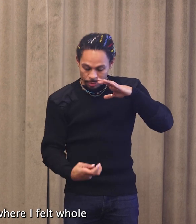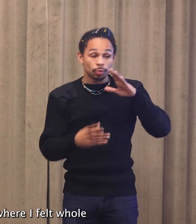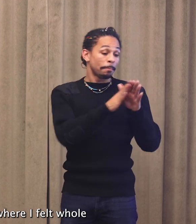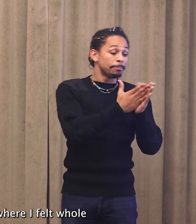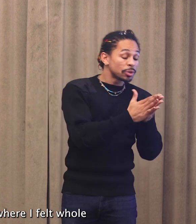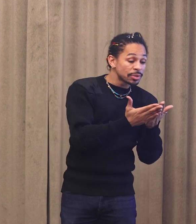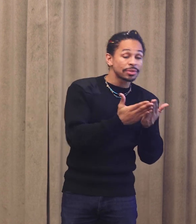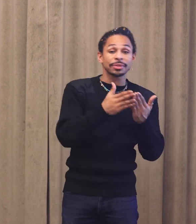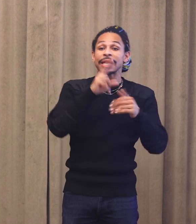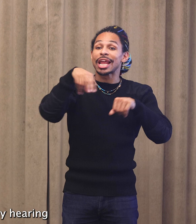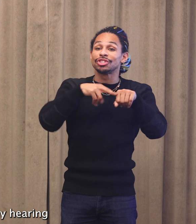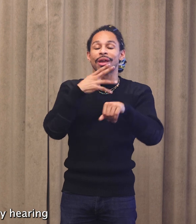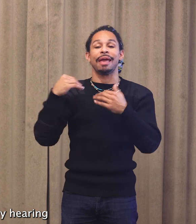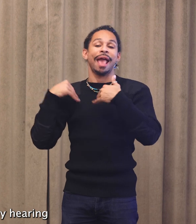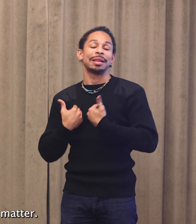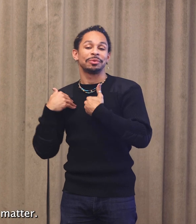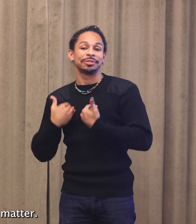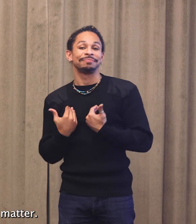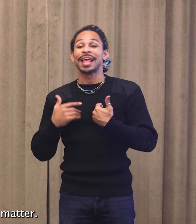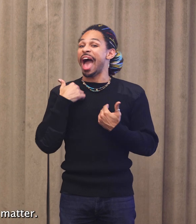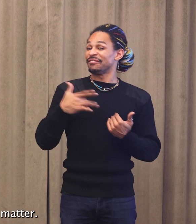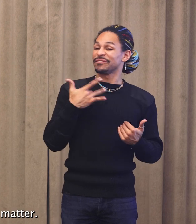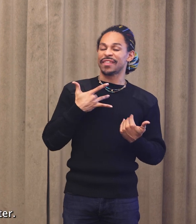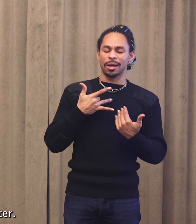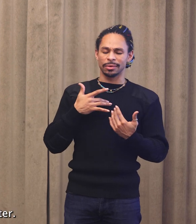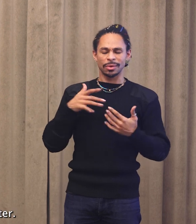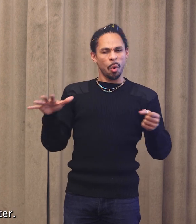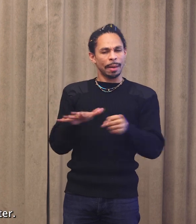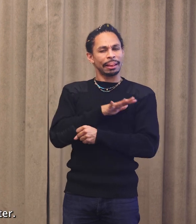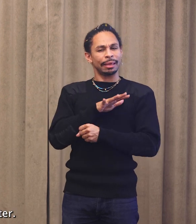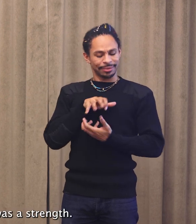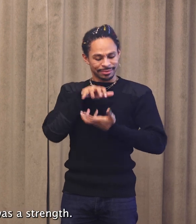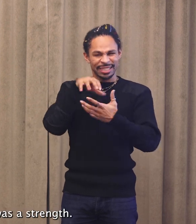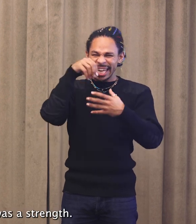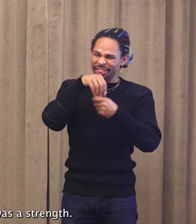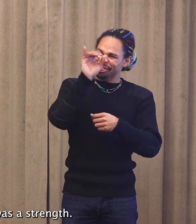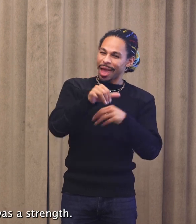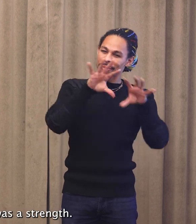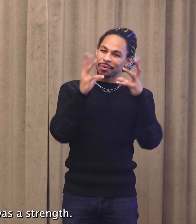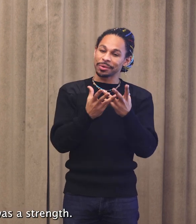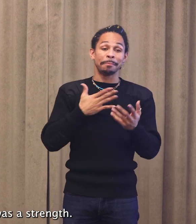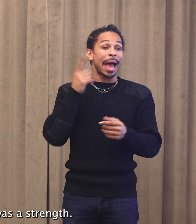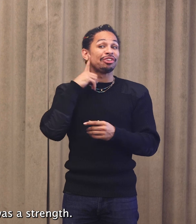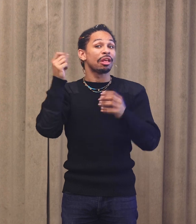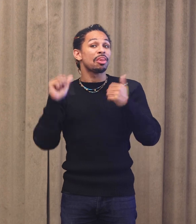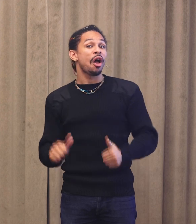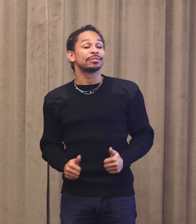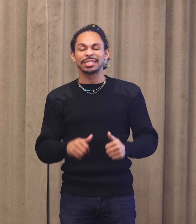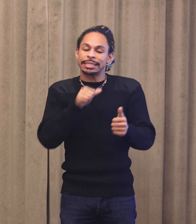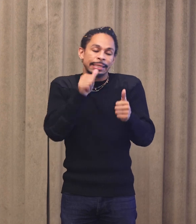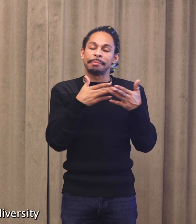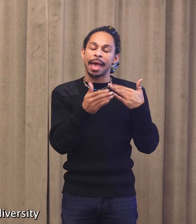I felt whole and where my hearing loss didn't matter or better, my hearing loss was a strength.